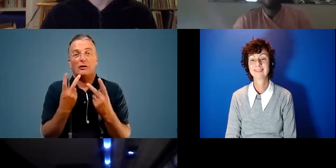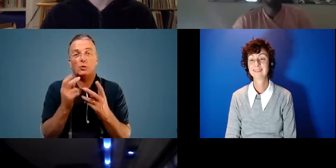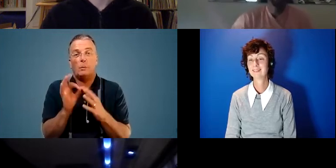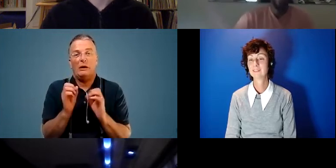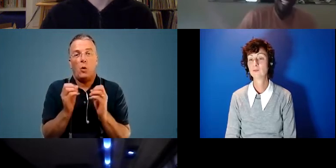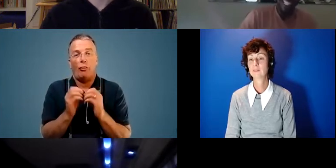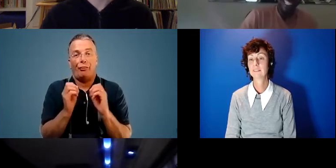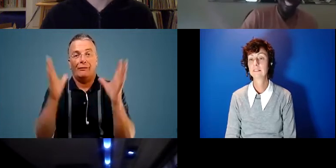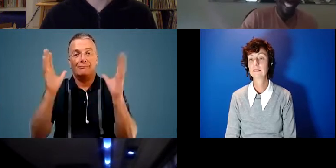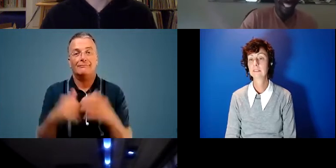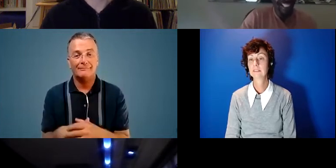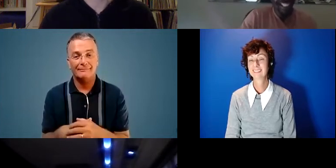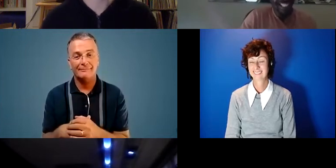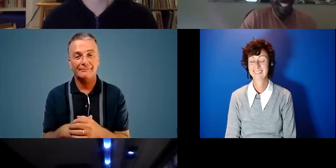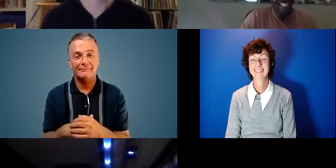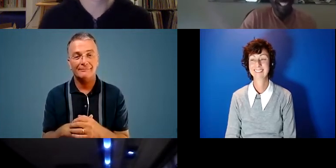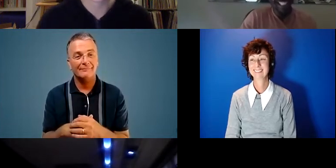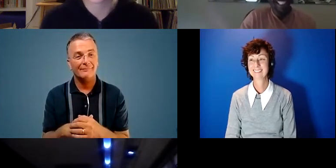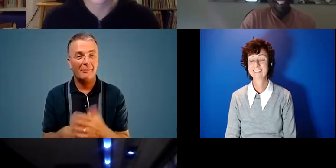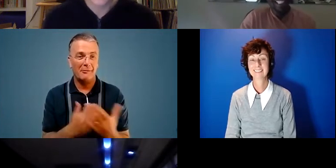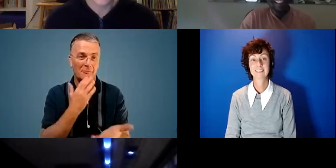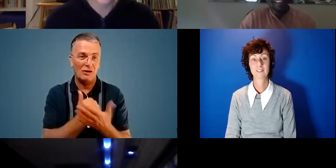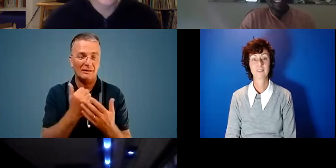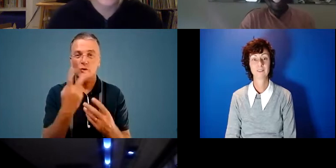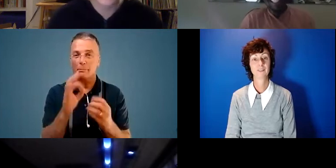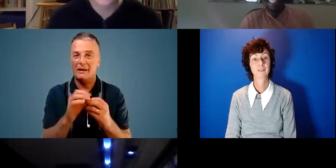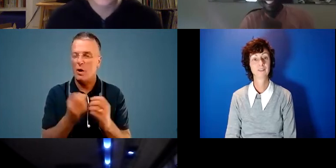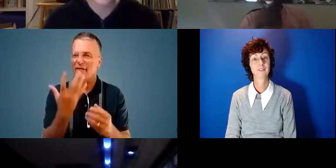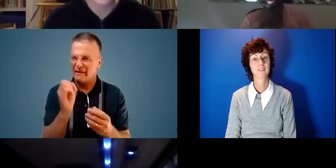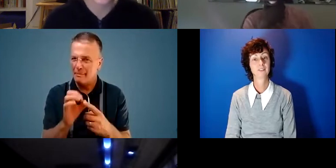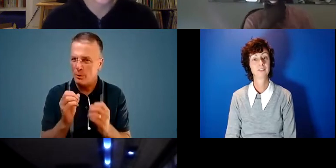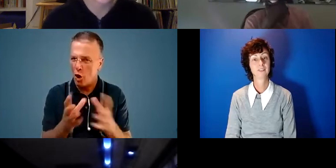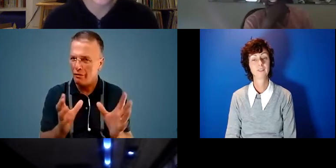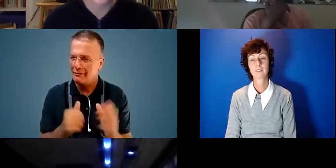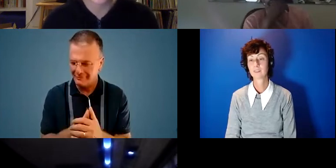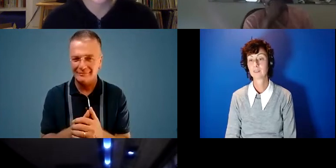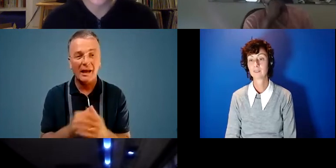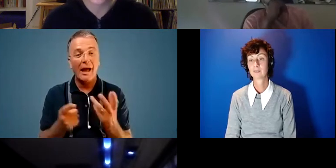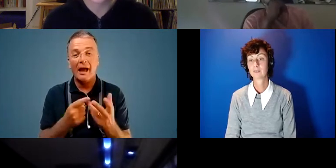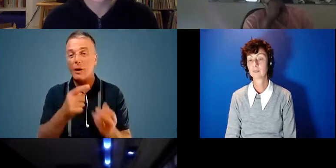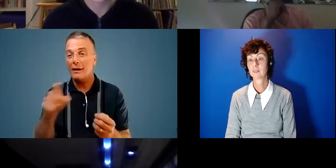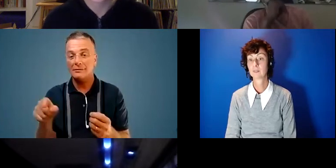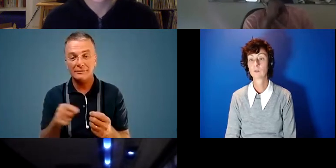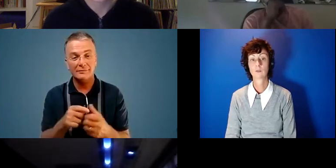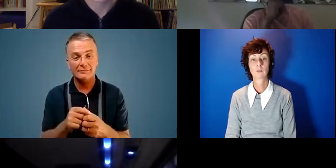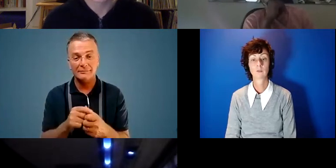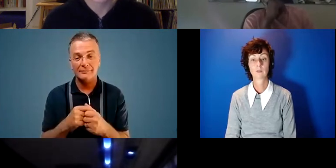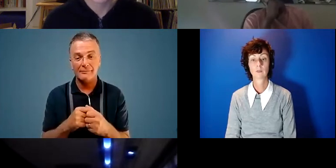no a brilliant two cents 50 cents um does anybody else want to kind of speak to that question or respond to to emma